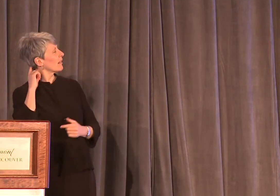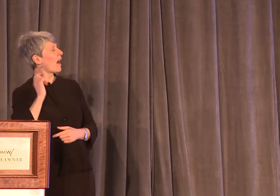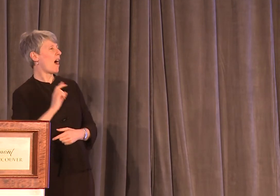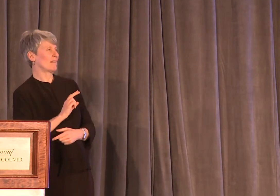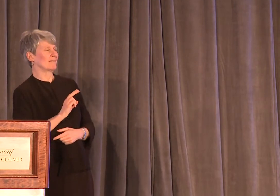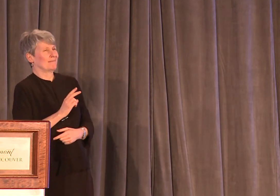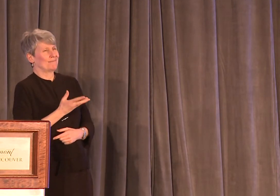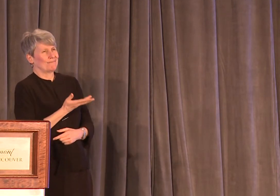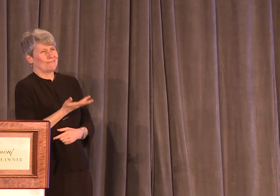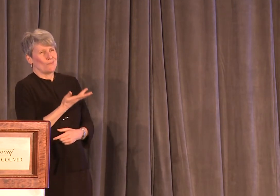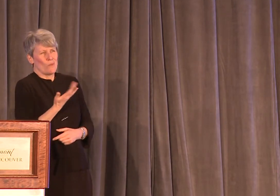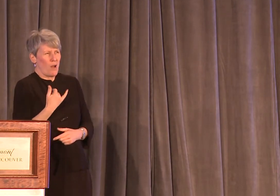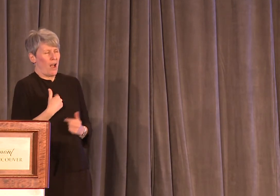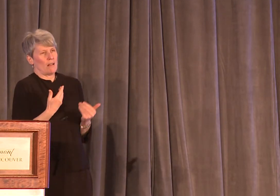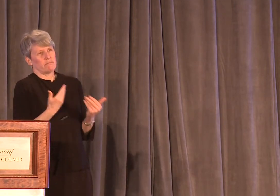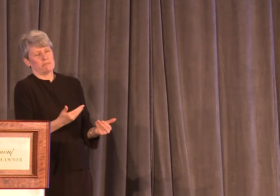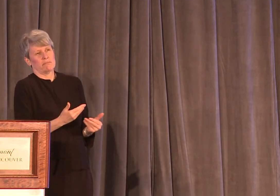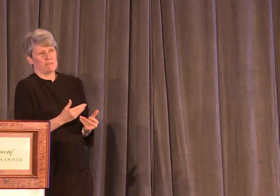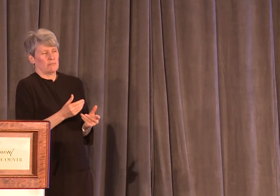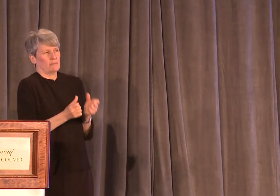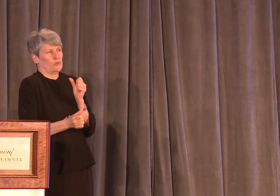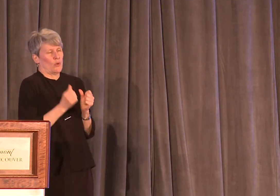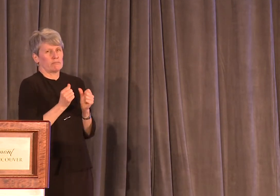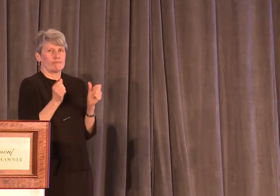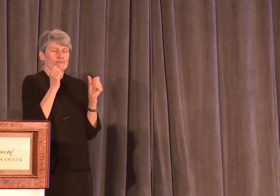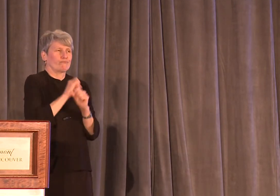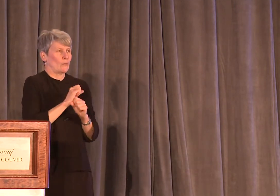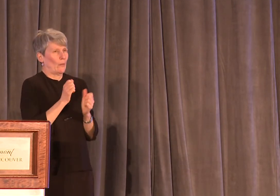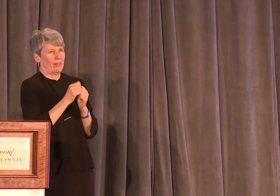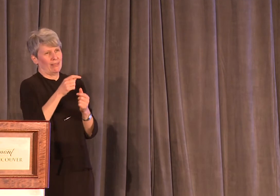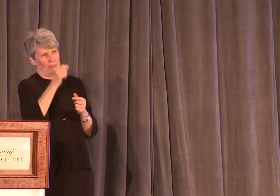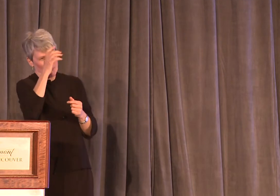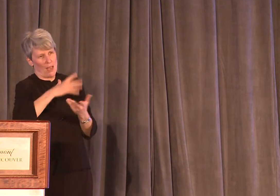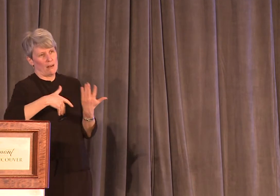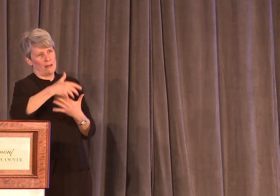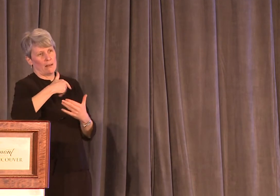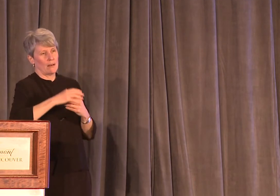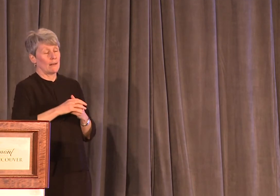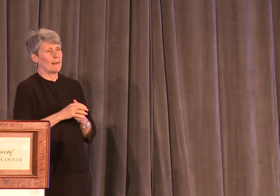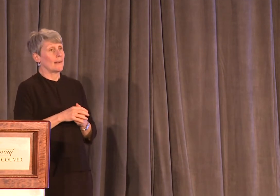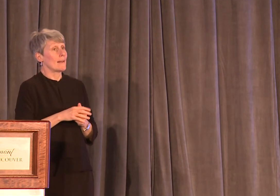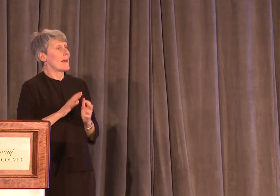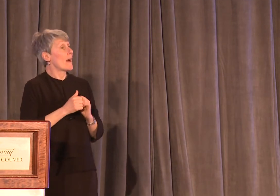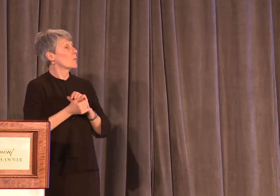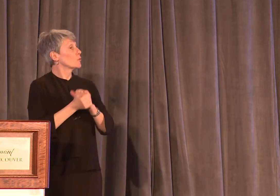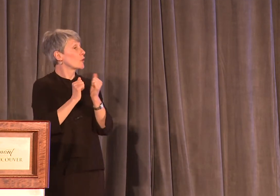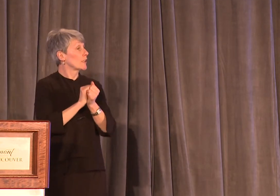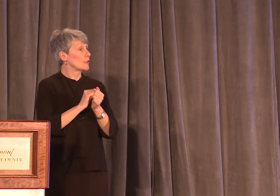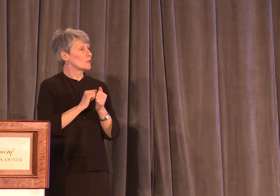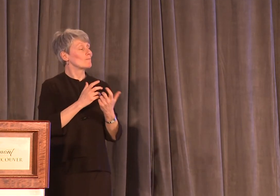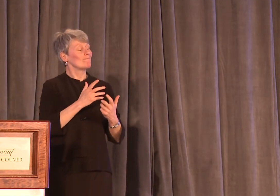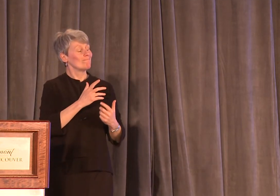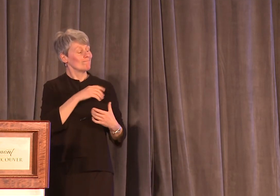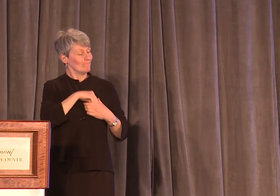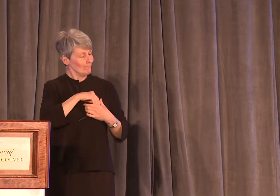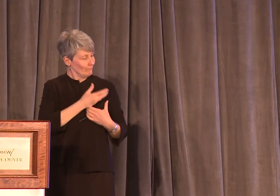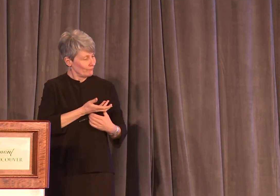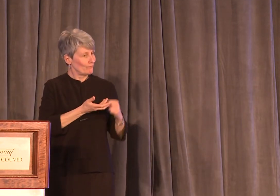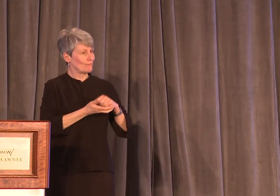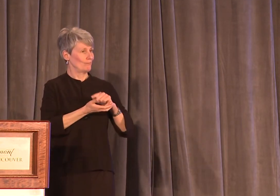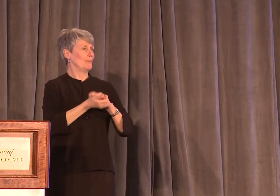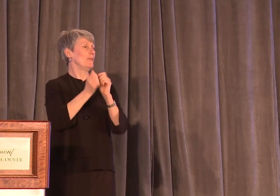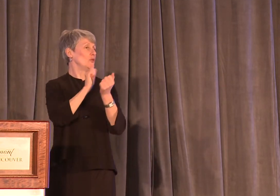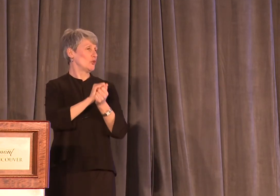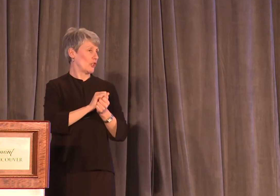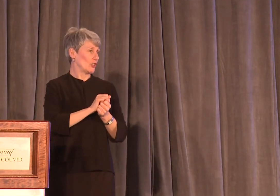yeah, but why did she put herself in that position? Change comes with changed attitudes. That's why one of the most important